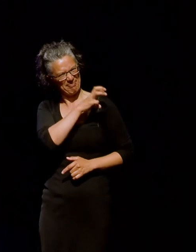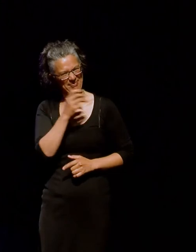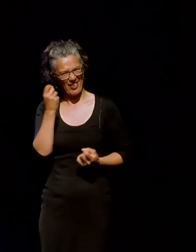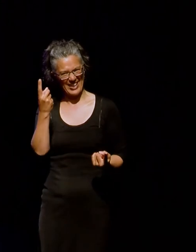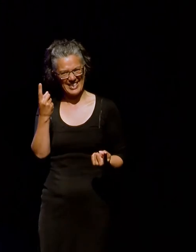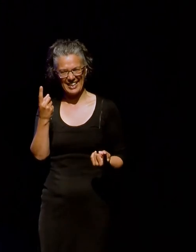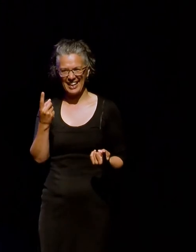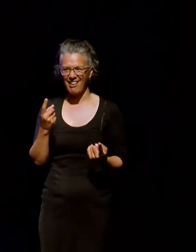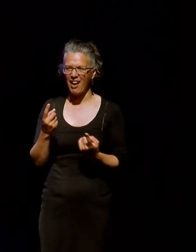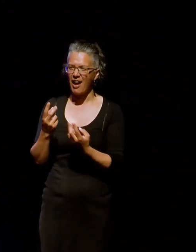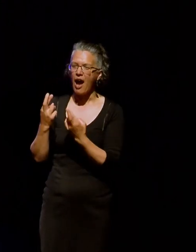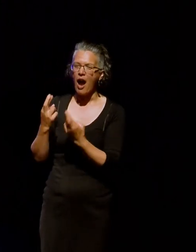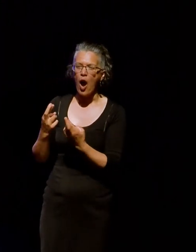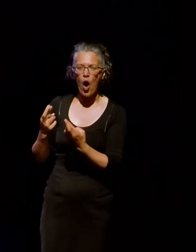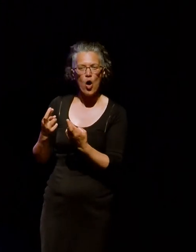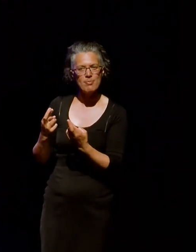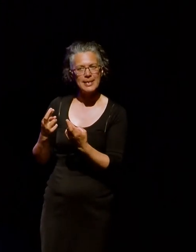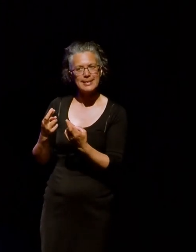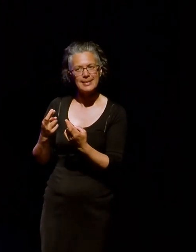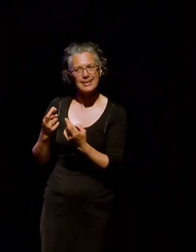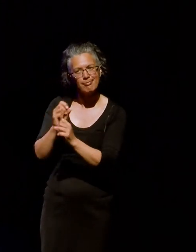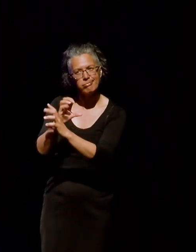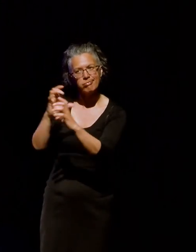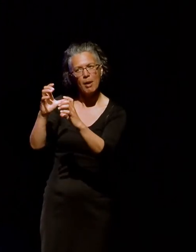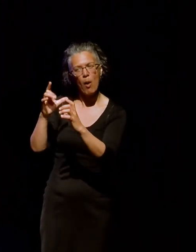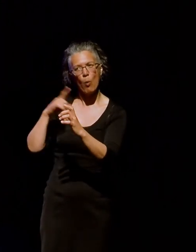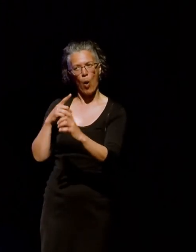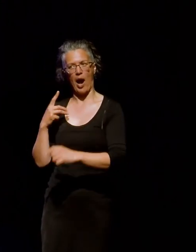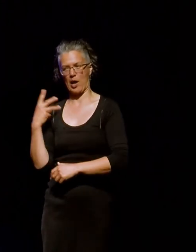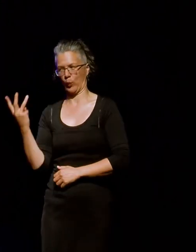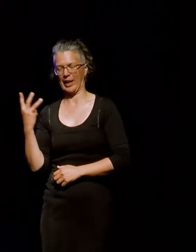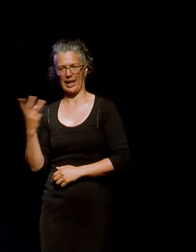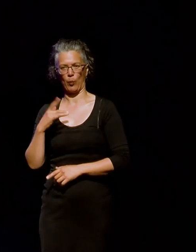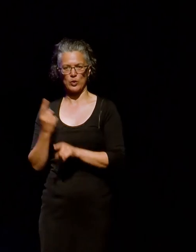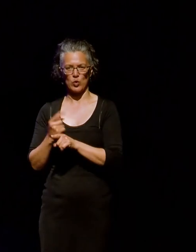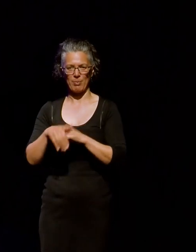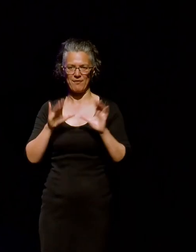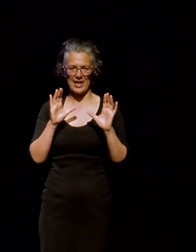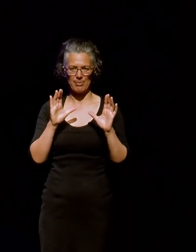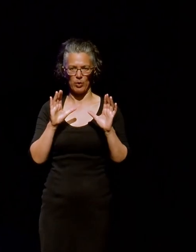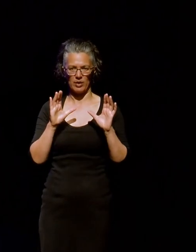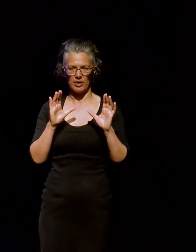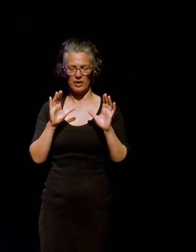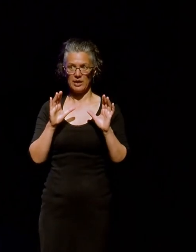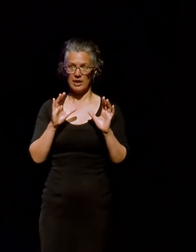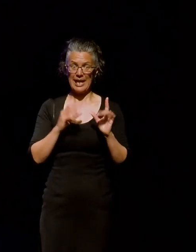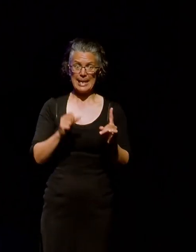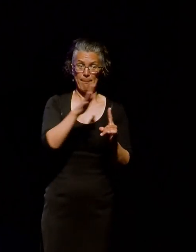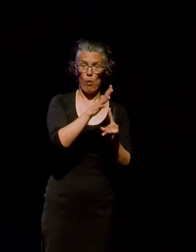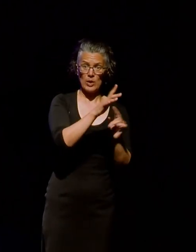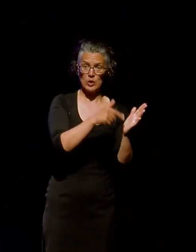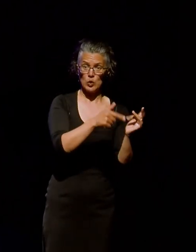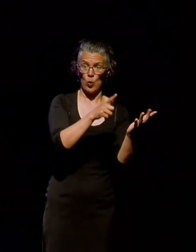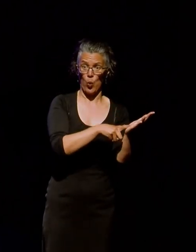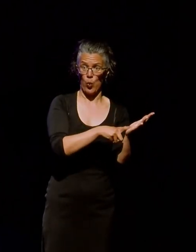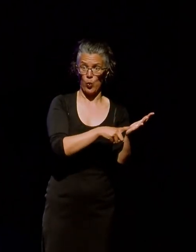it's starting to kind of emerge as to why we wanted to talk about Facebook. Which is that it's both this really important tool to